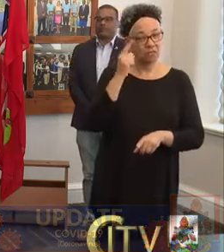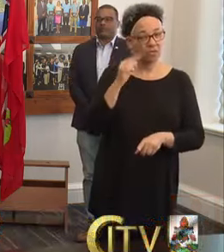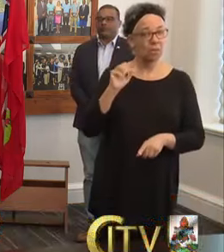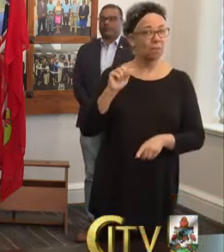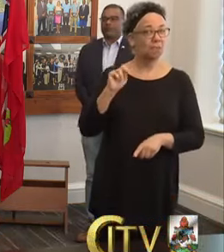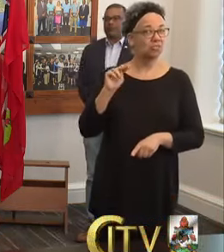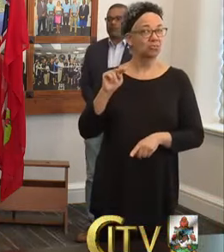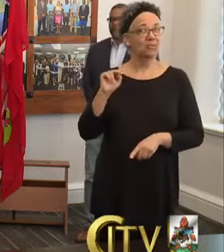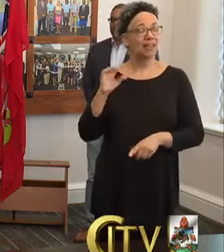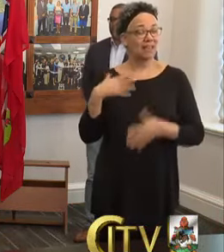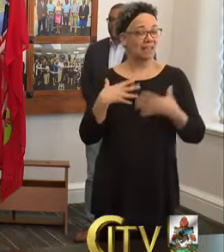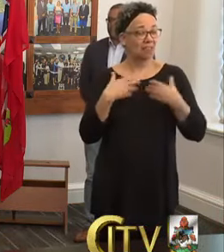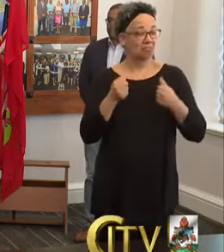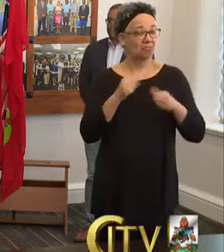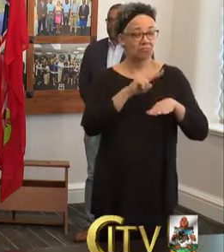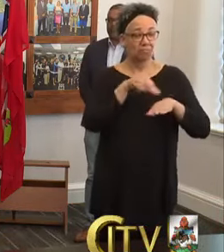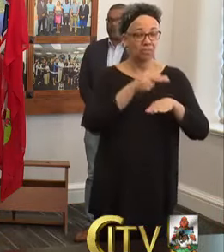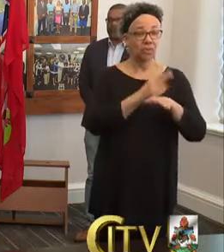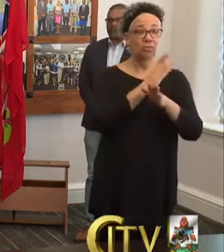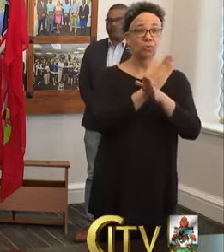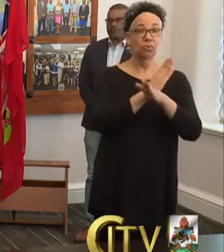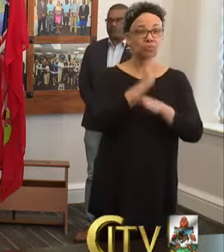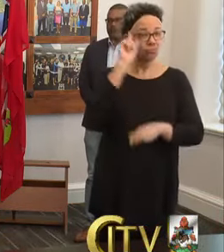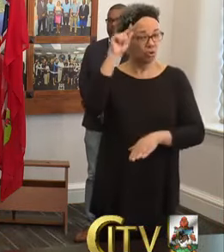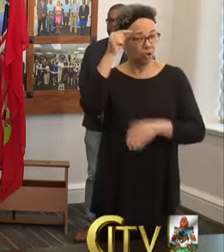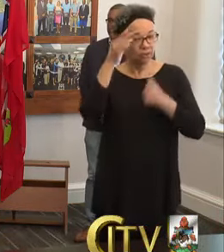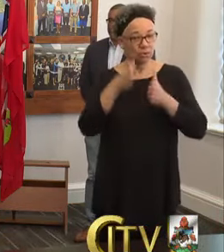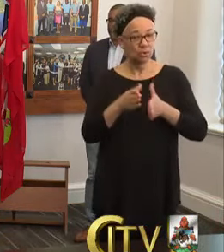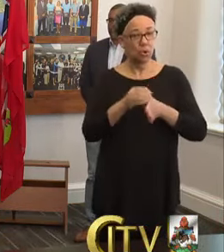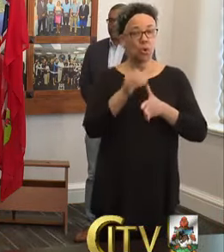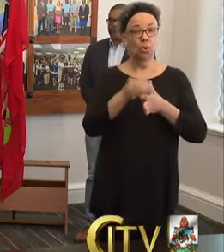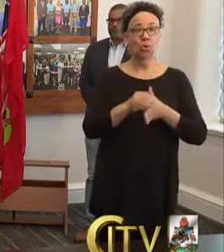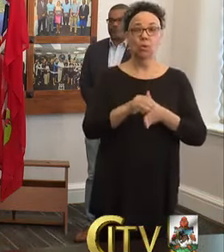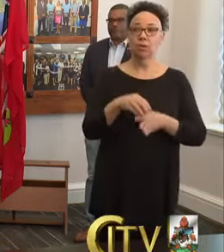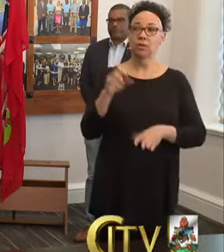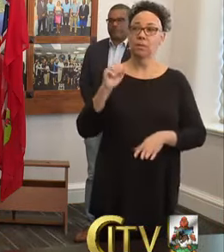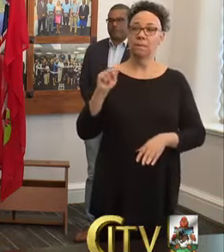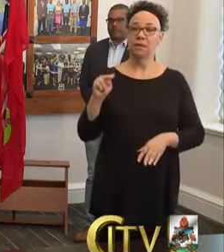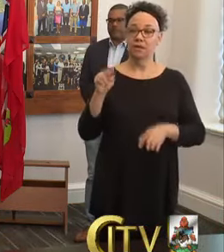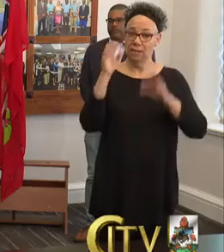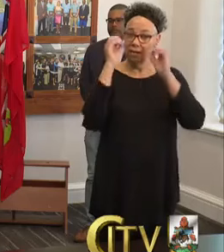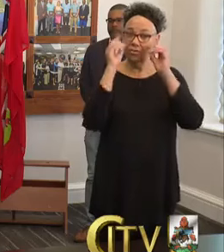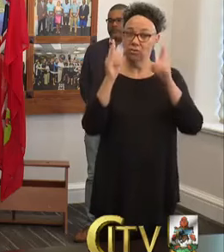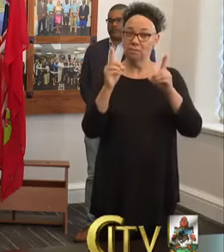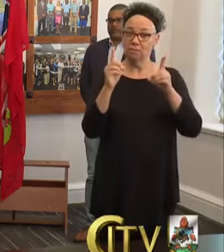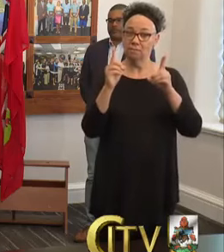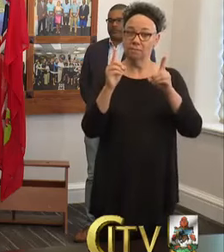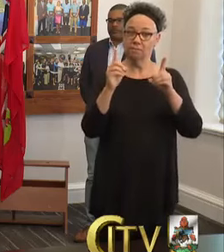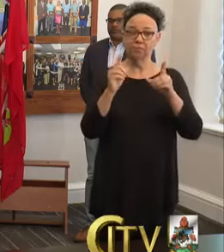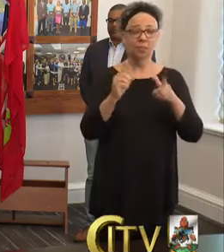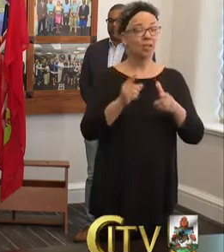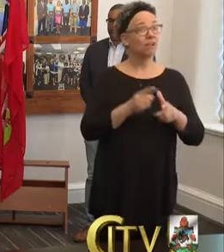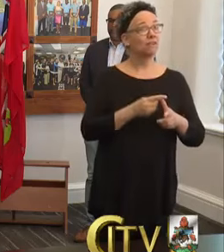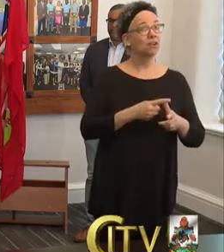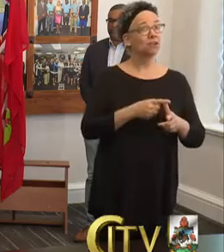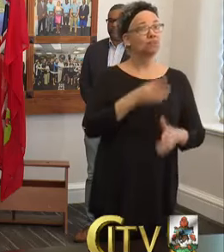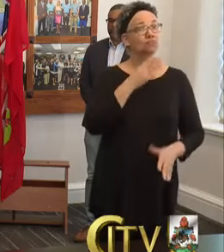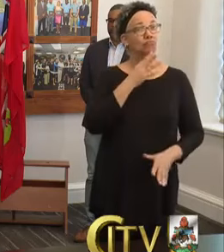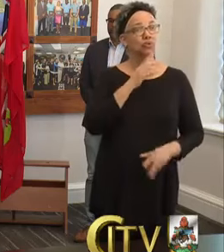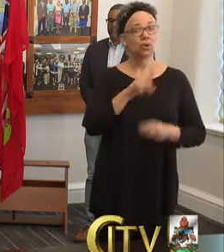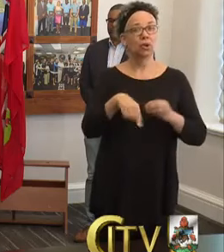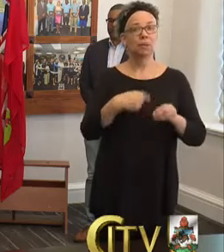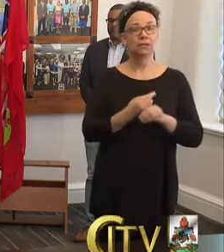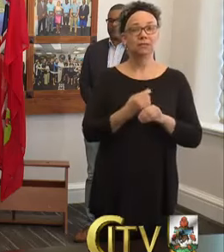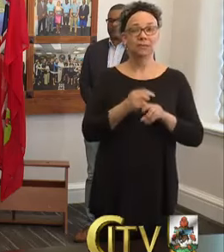Minister of National Security, His Excellency the Governor, and or the Minister of Education. I'll begin my remarks by speaking about the latest regarding